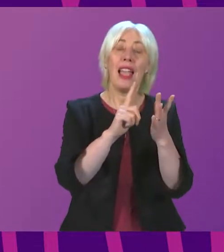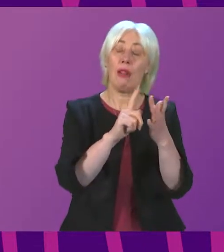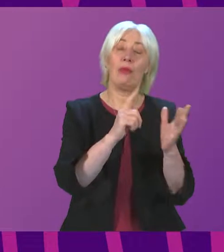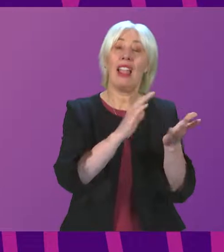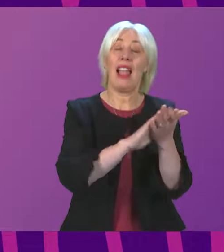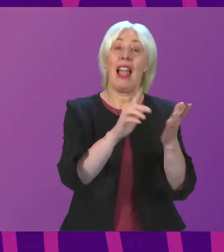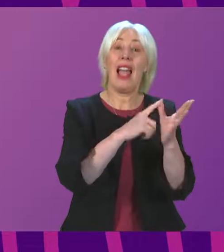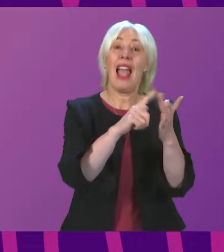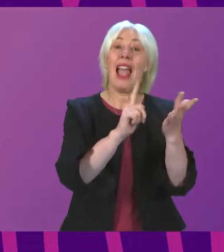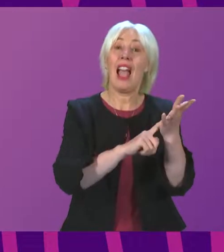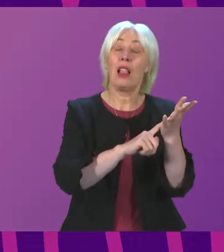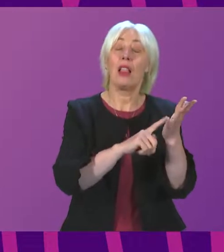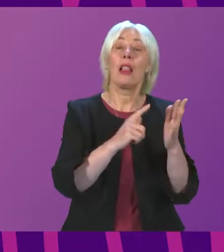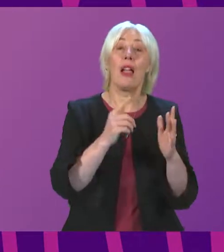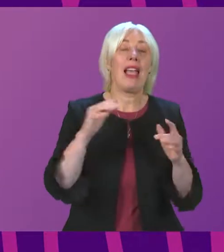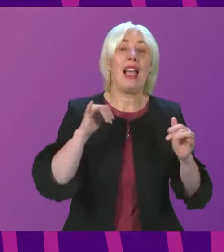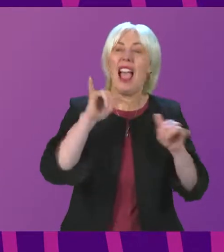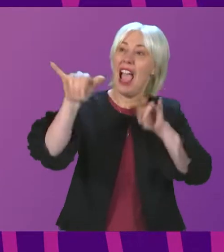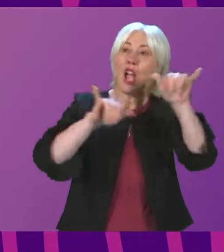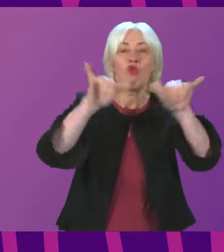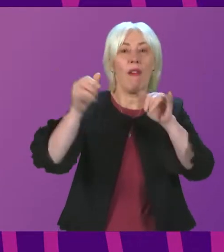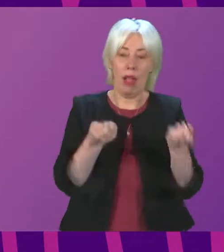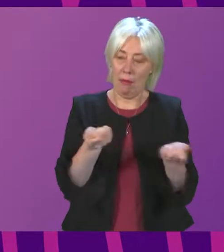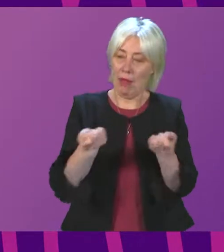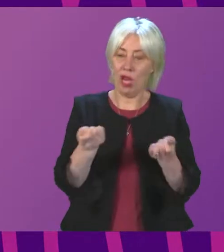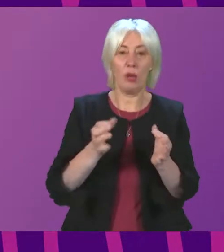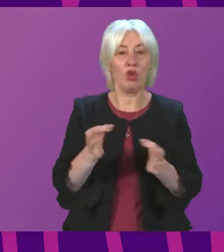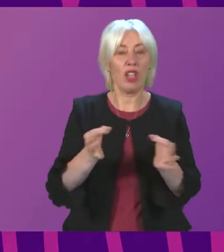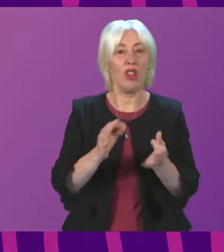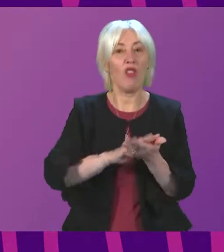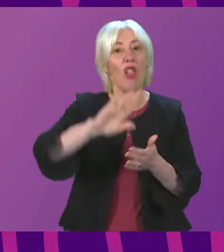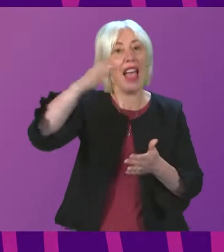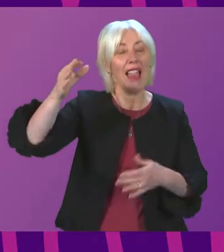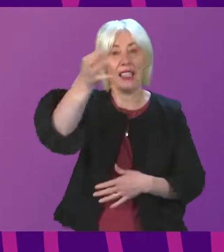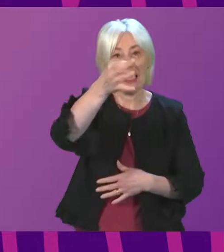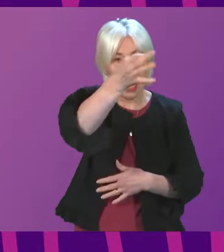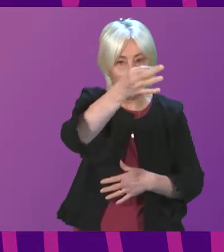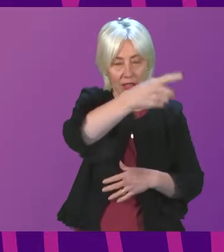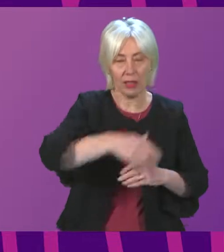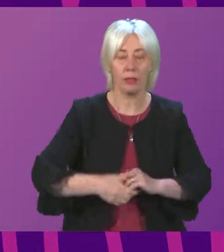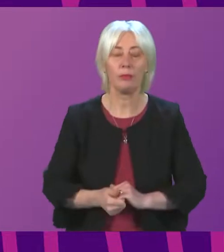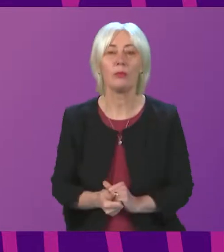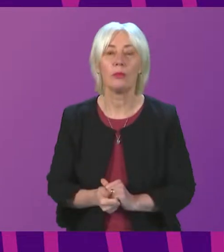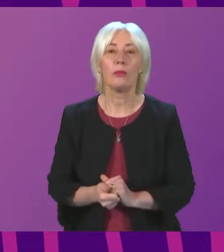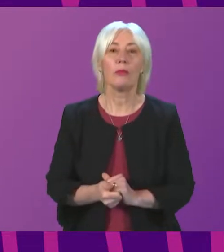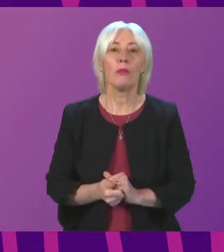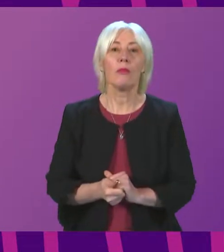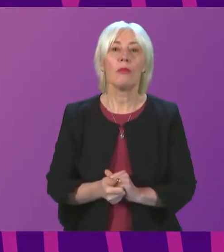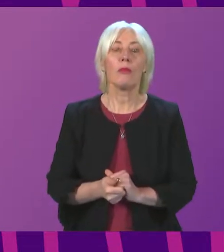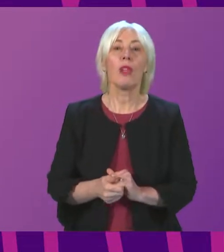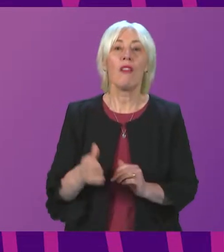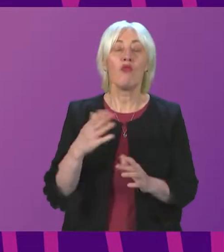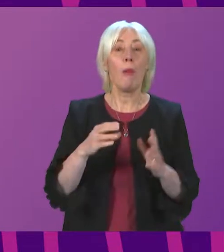HIAL Air Traffic Management Strategy, lodged by Alistair McGehan, John Doig and Peter Henderson, on behalf of the